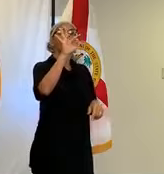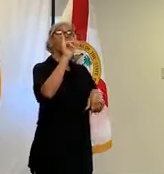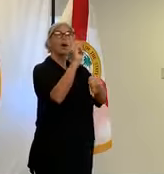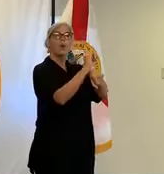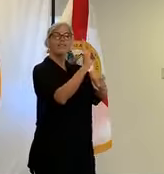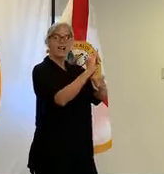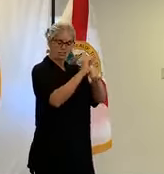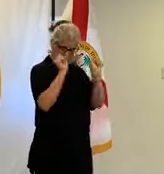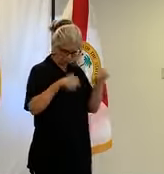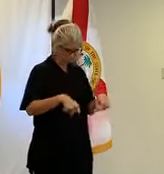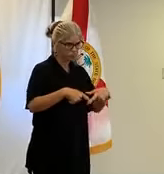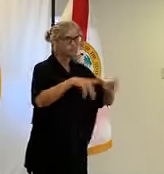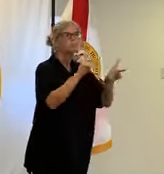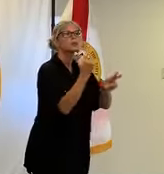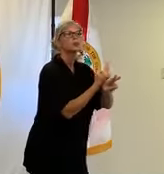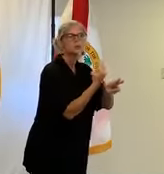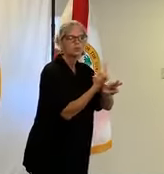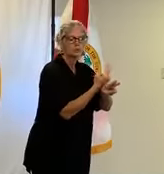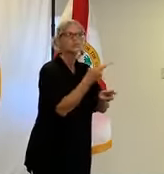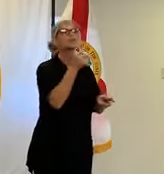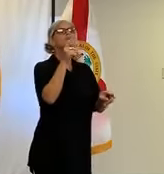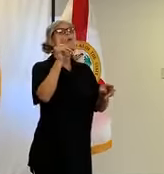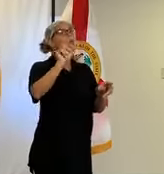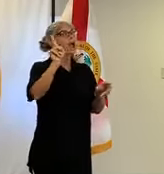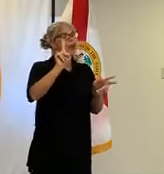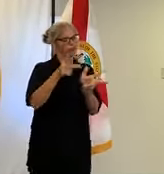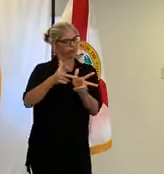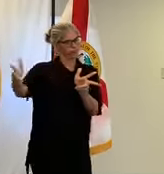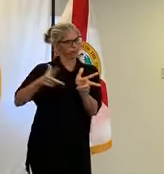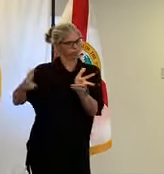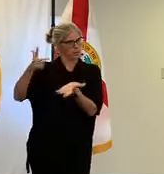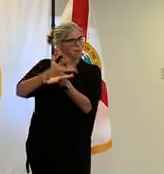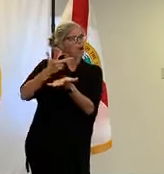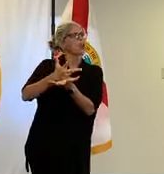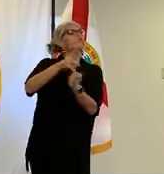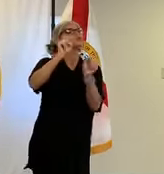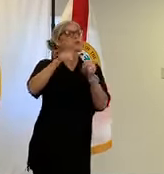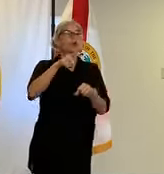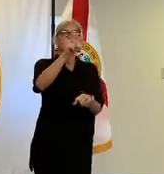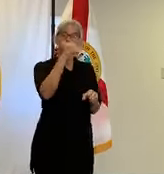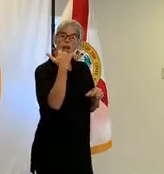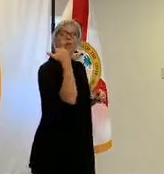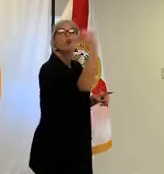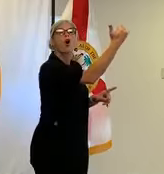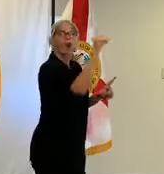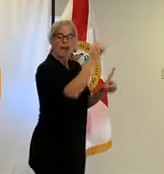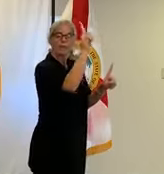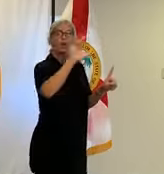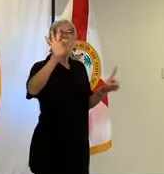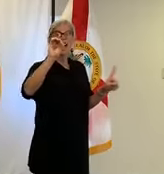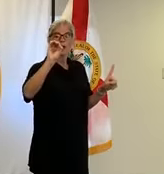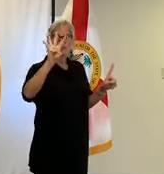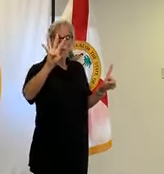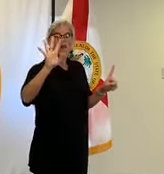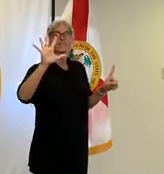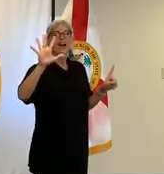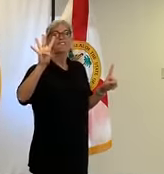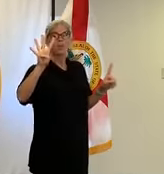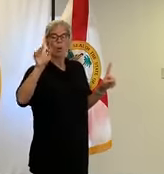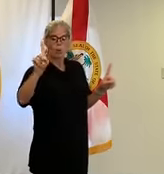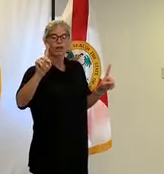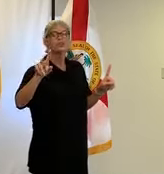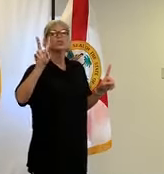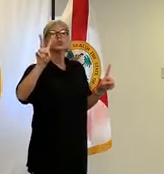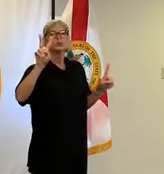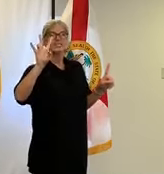be reached out into the parking lot for patrons you can call the library ahead of time at 904-541-2758